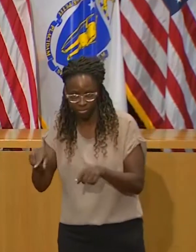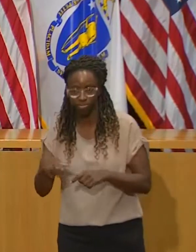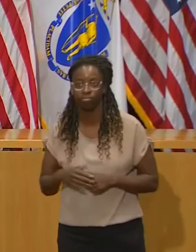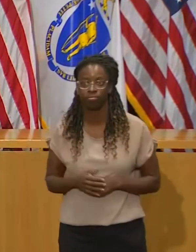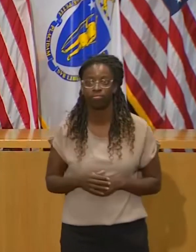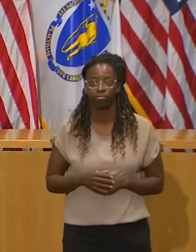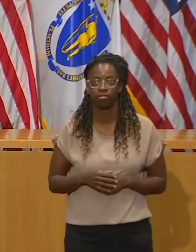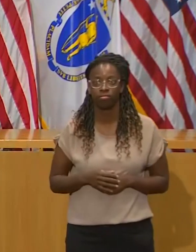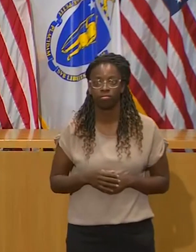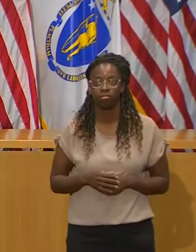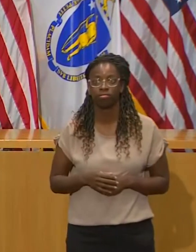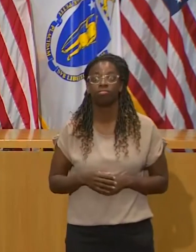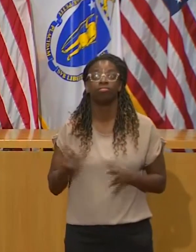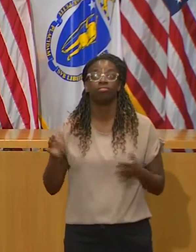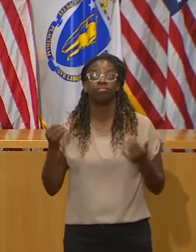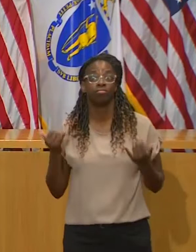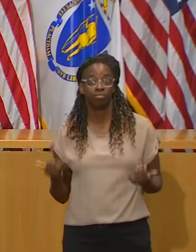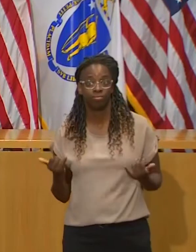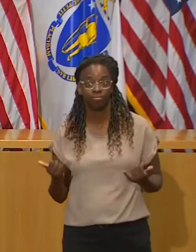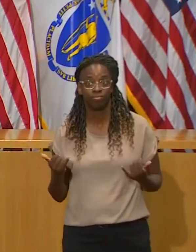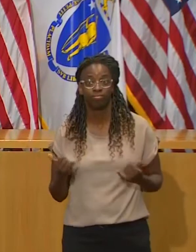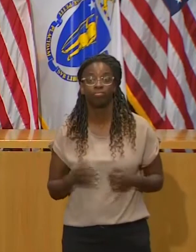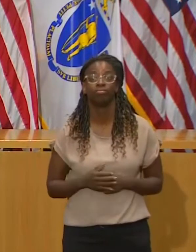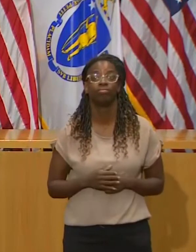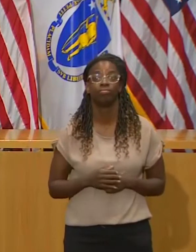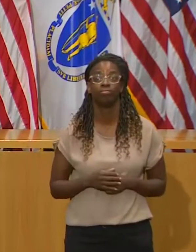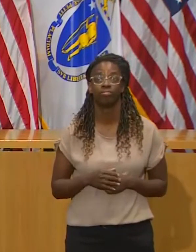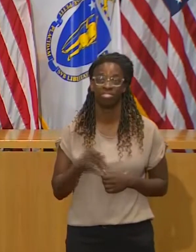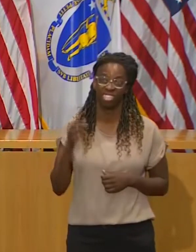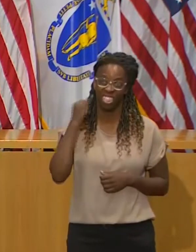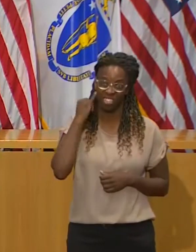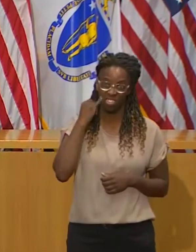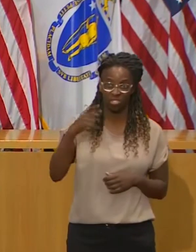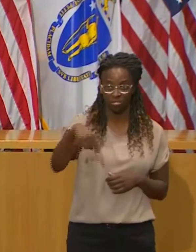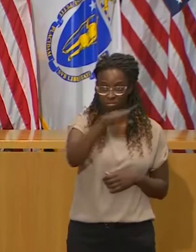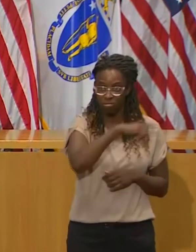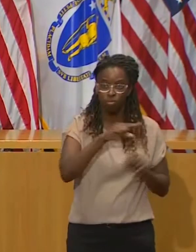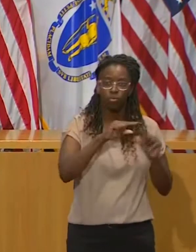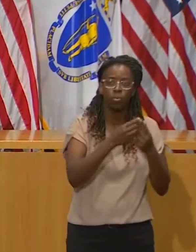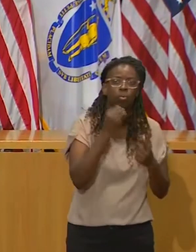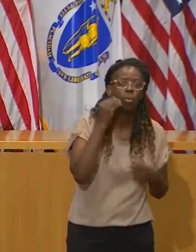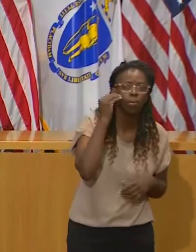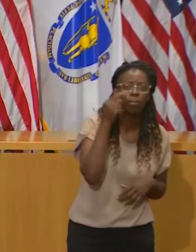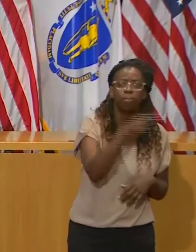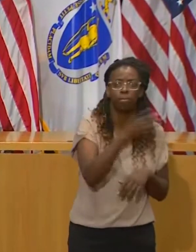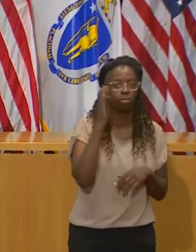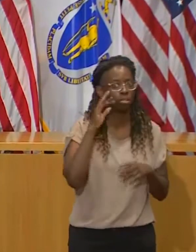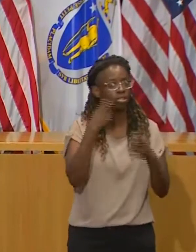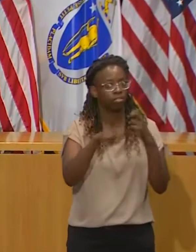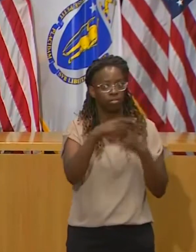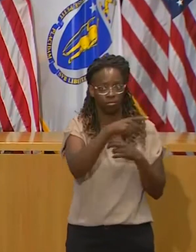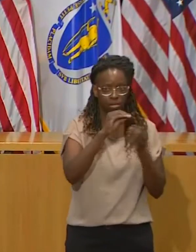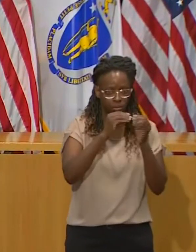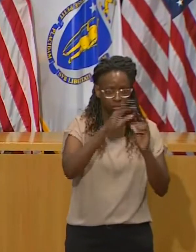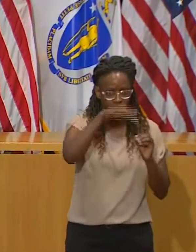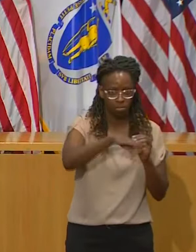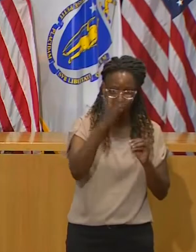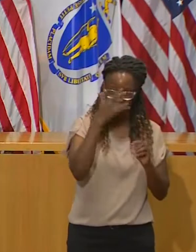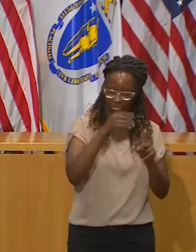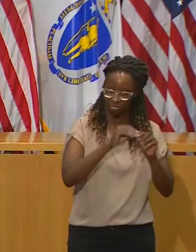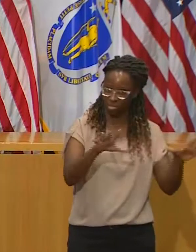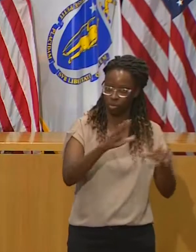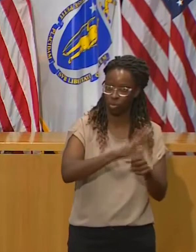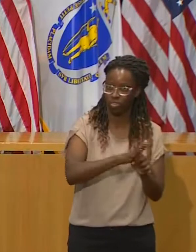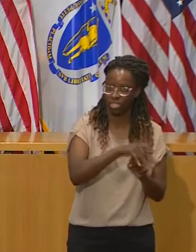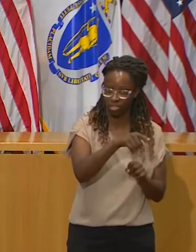especially in controlled environments like nursing homes. We, and they, are now far better equipped to keep the virus from spreading